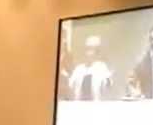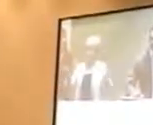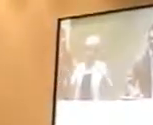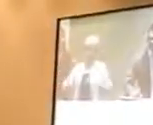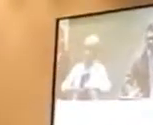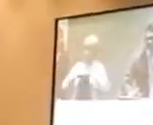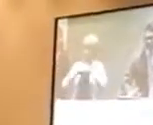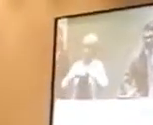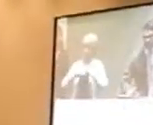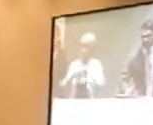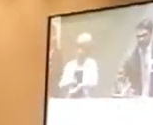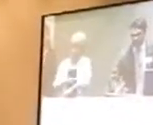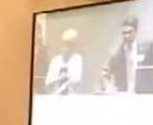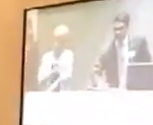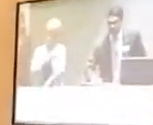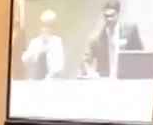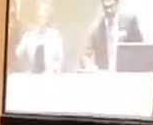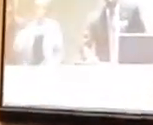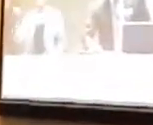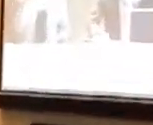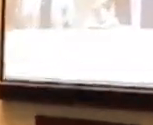continue to help us get better.